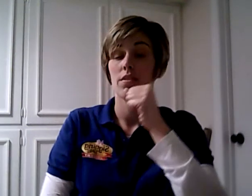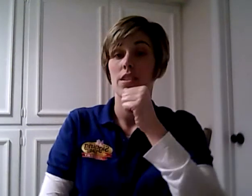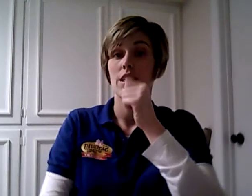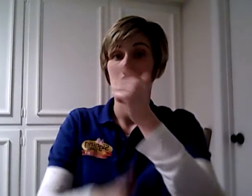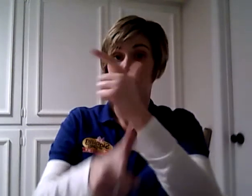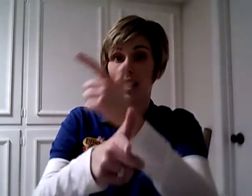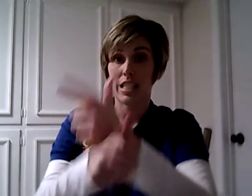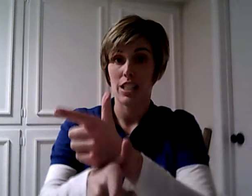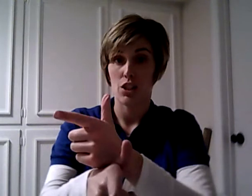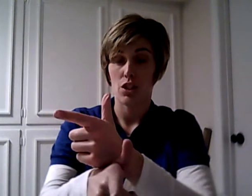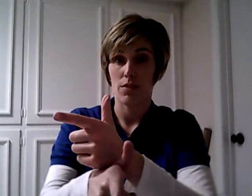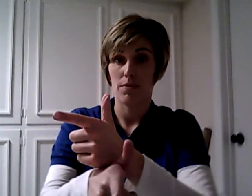Sister.